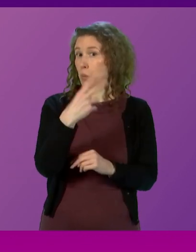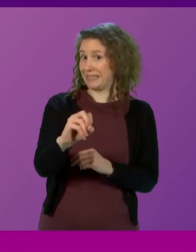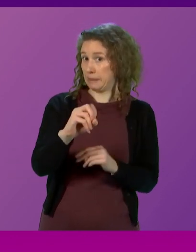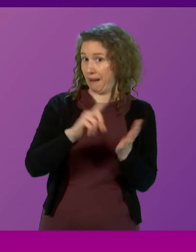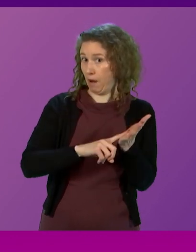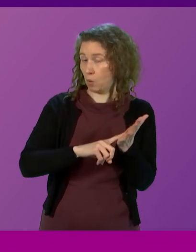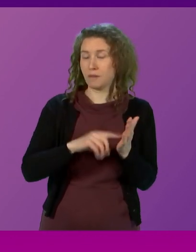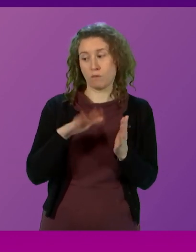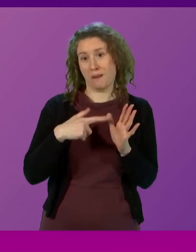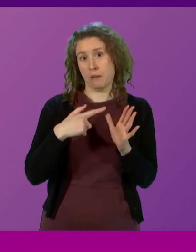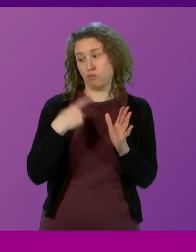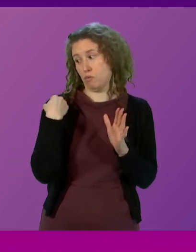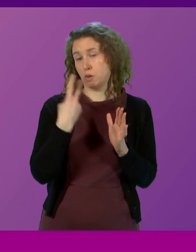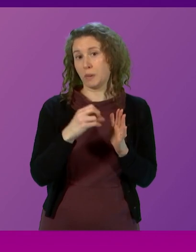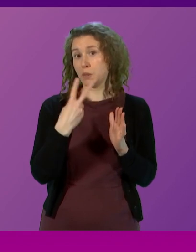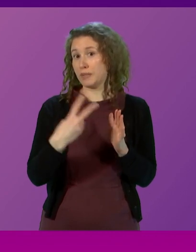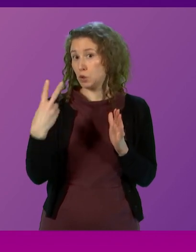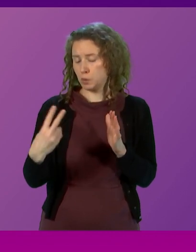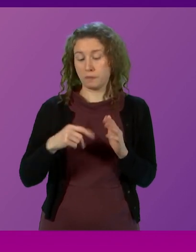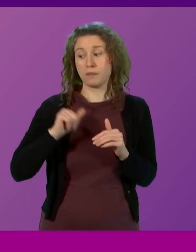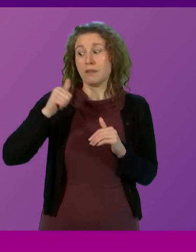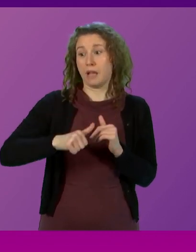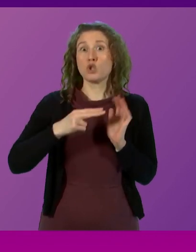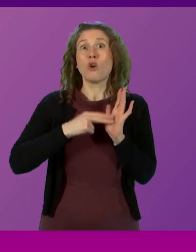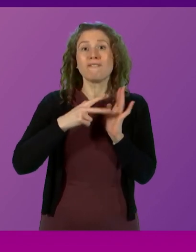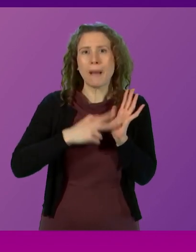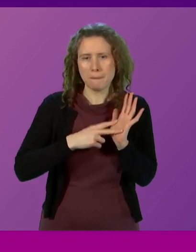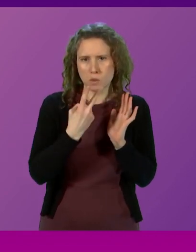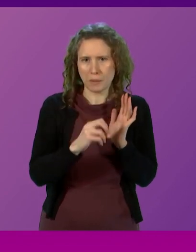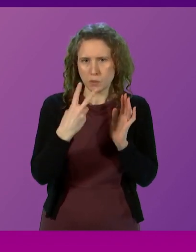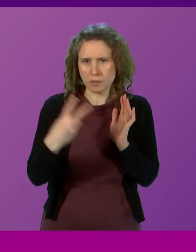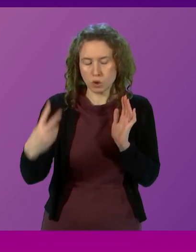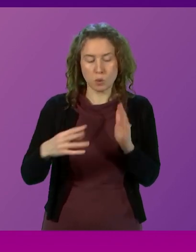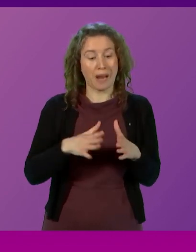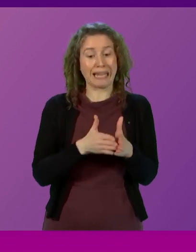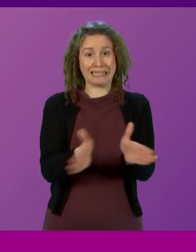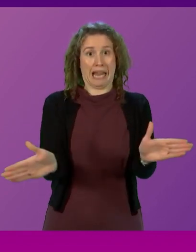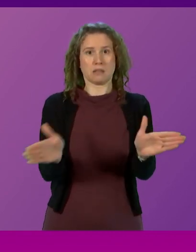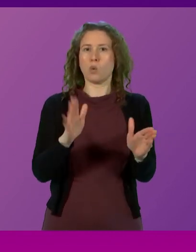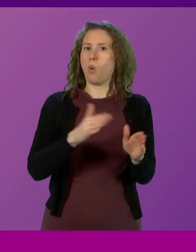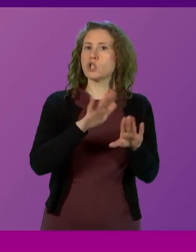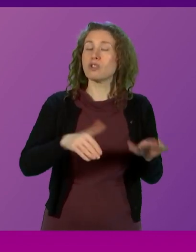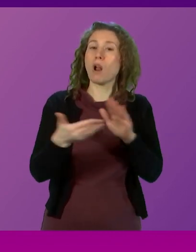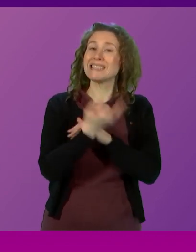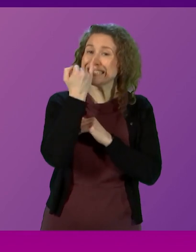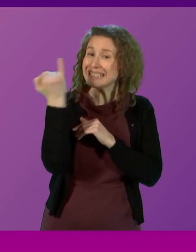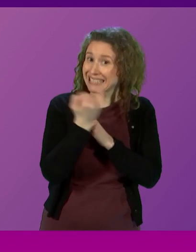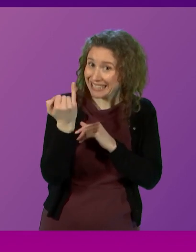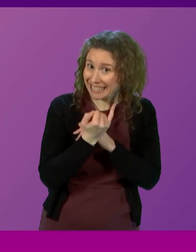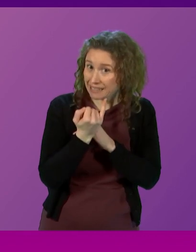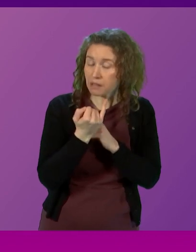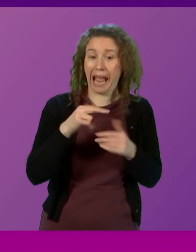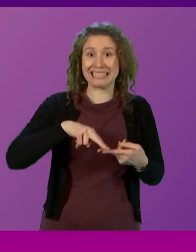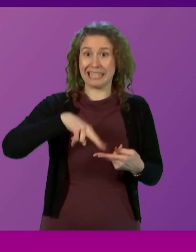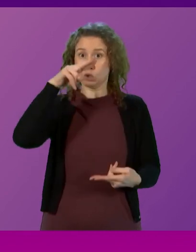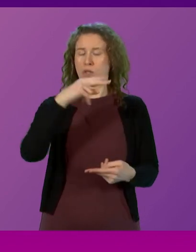April 2022. In November 2022, was extended to eligible children under the age of 16 and